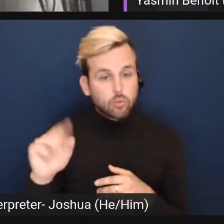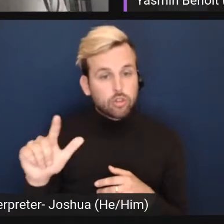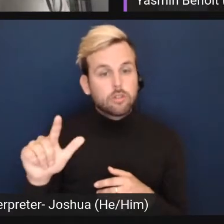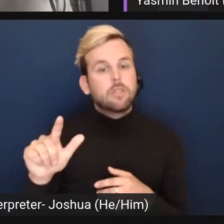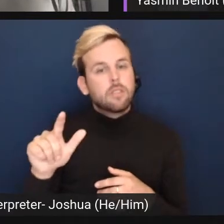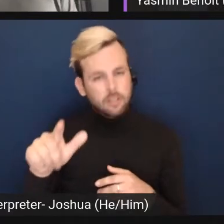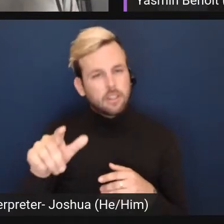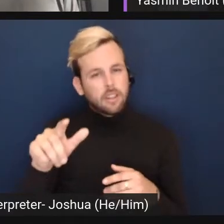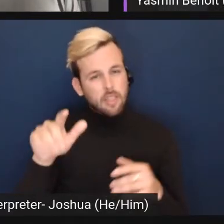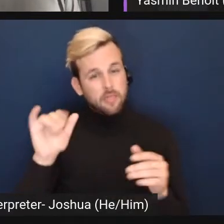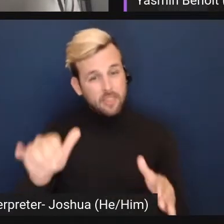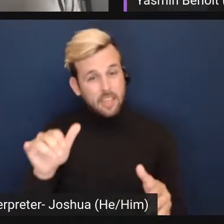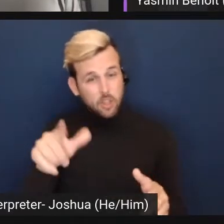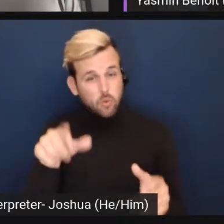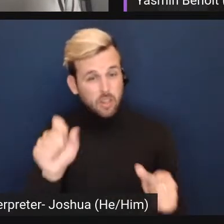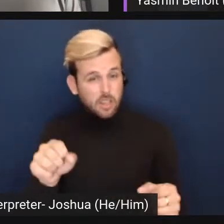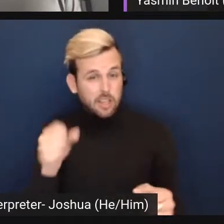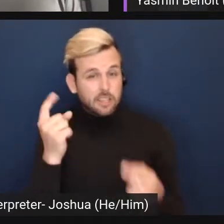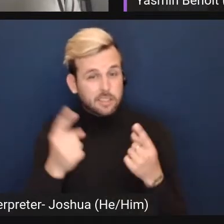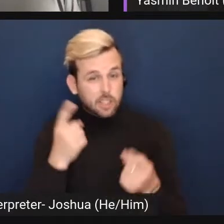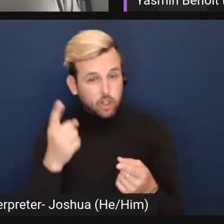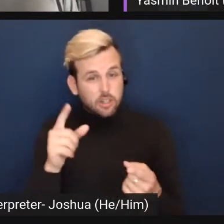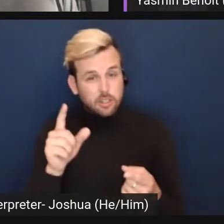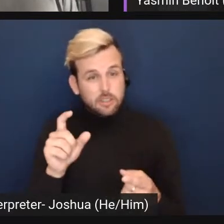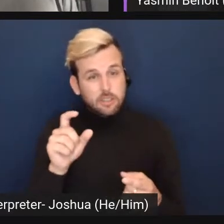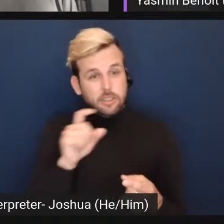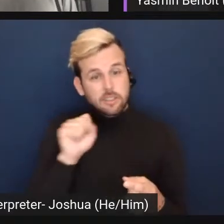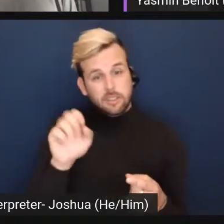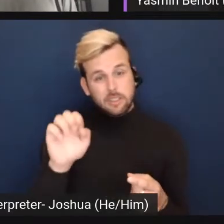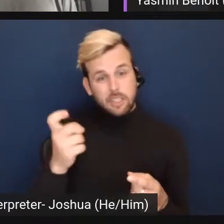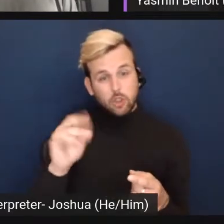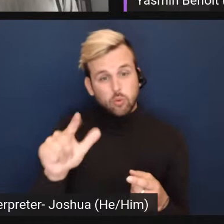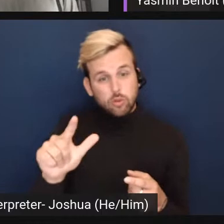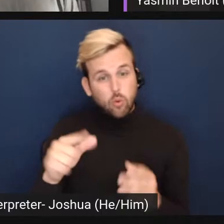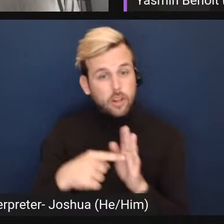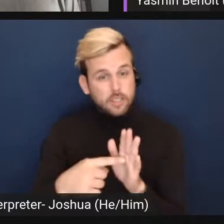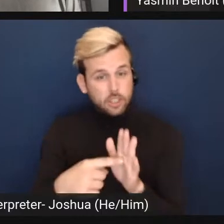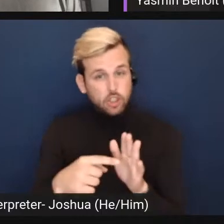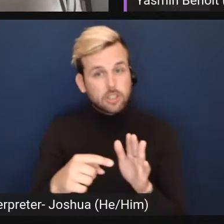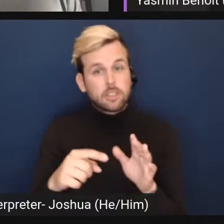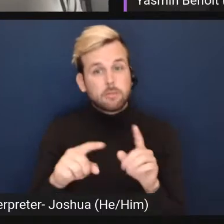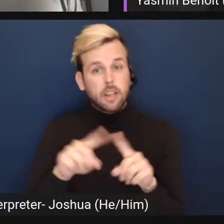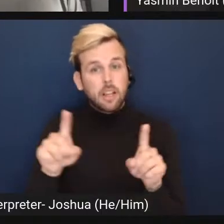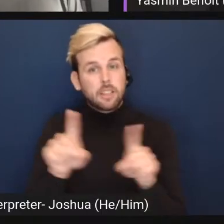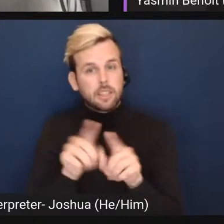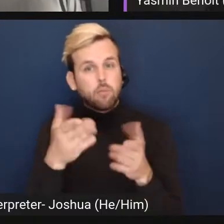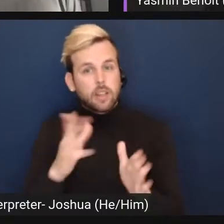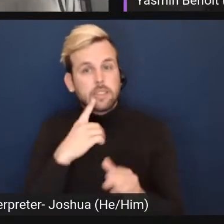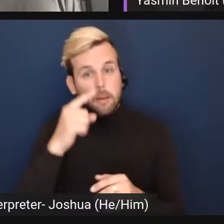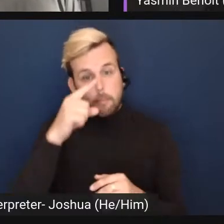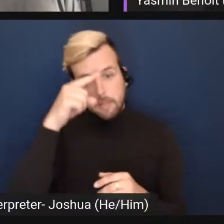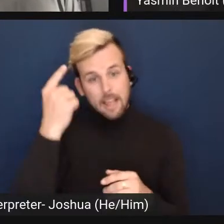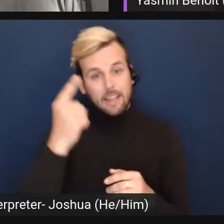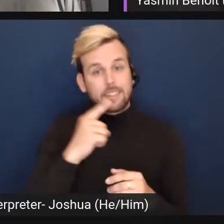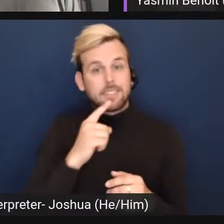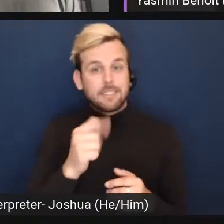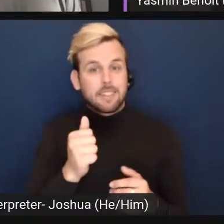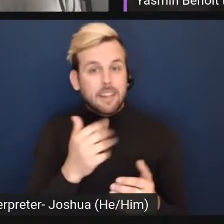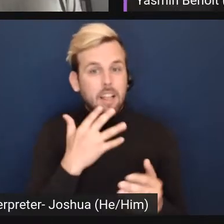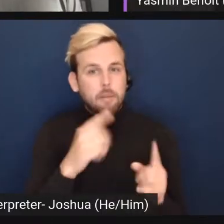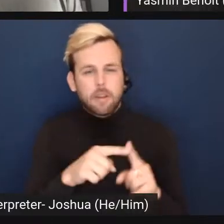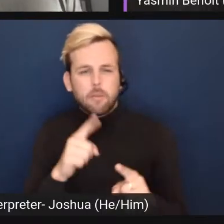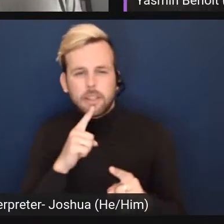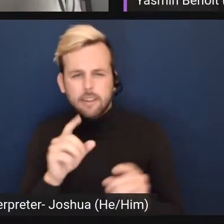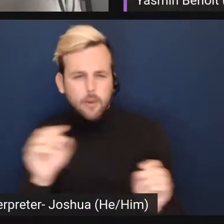So in that sense, you could consider it a sexual orientation in the same way as you can say black is a color, even though it's like an absence of color